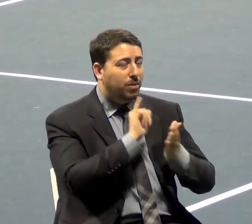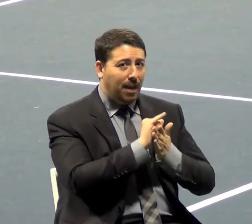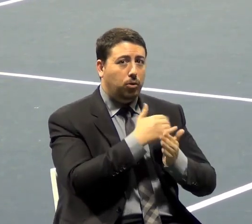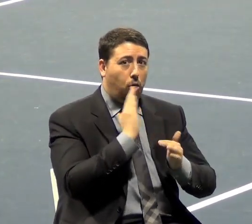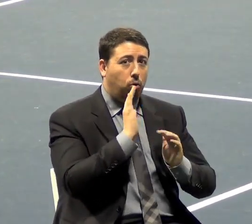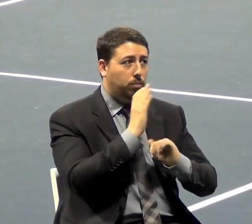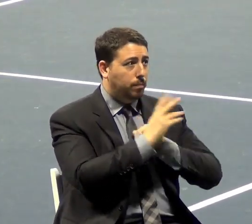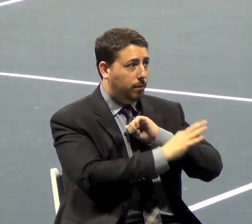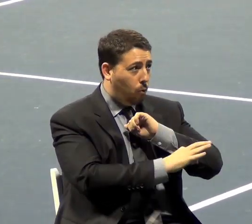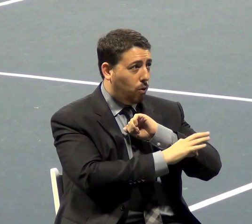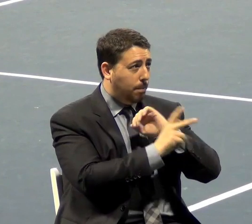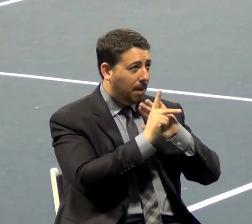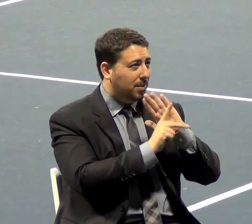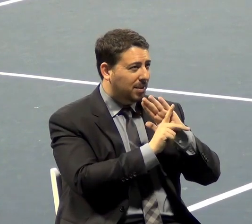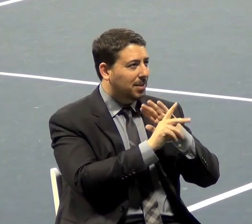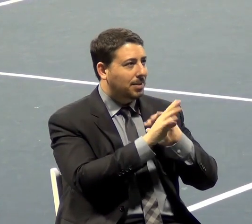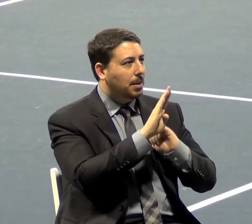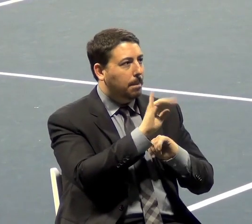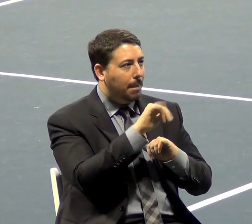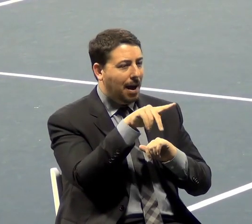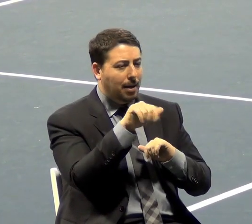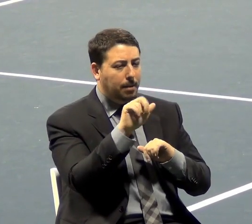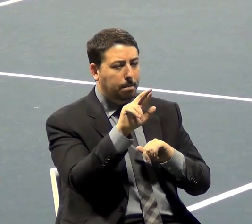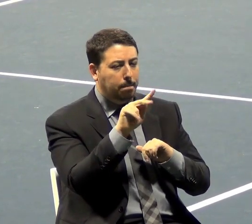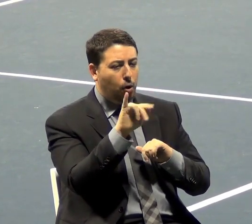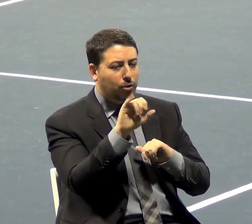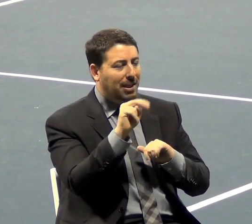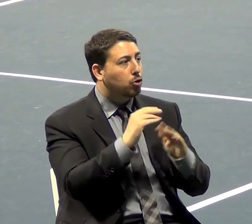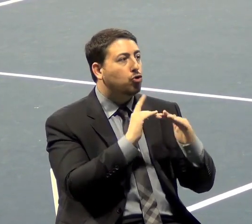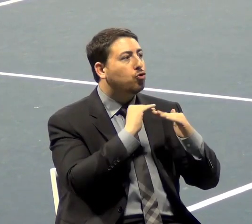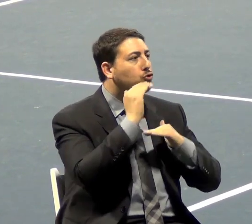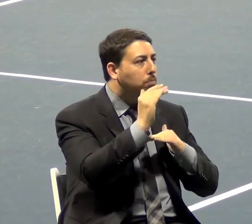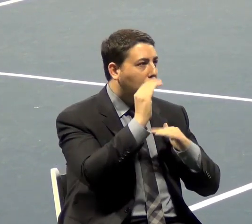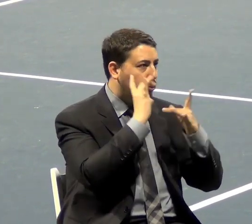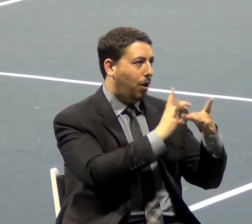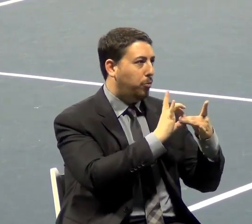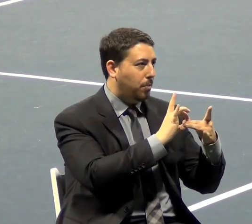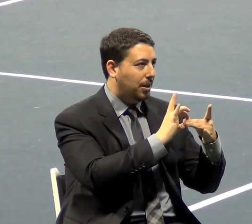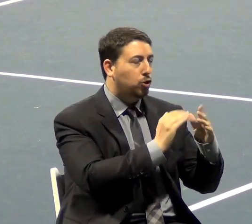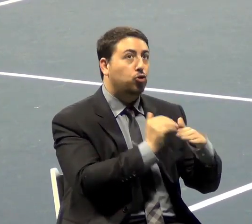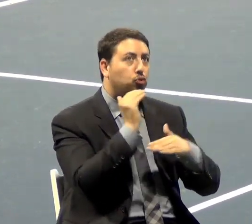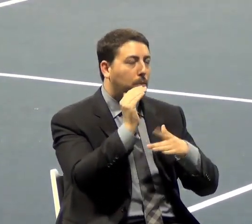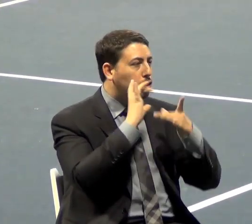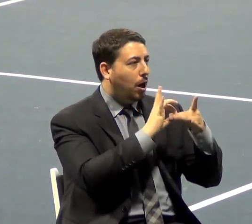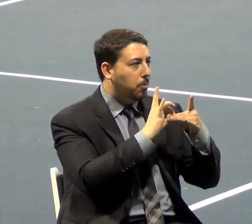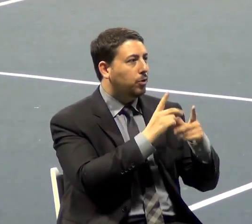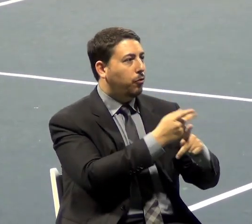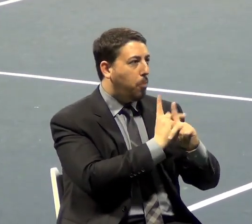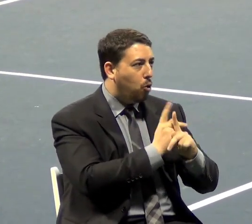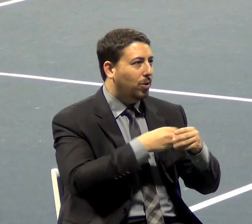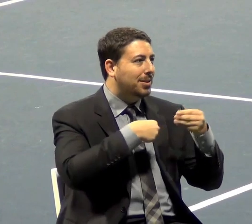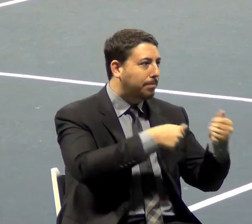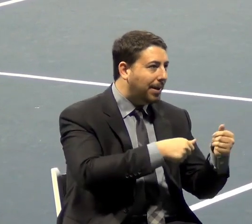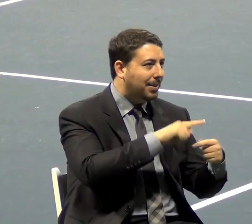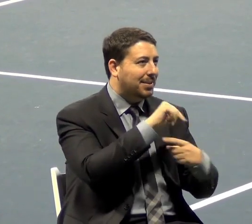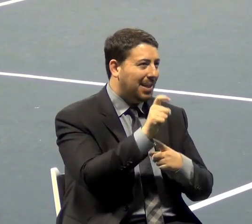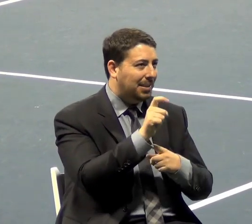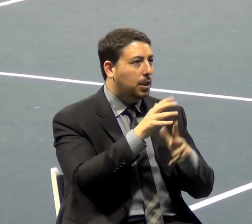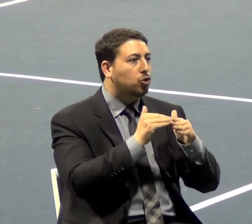bipartisan. There's too much compromise. Too much compromise in borrowing and spending and taxing, and too much compromise on foreign policy.